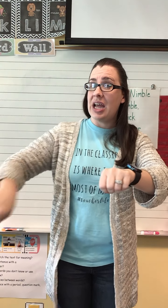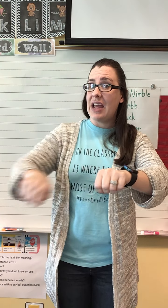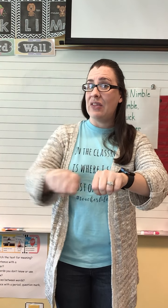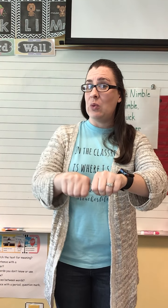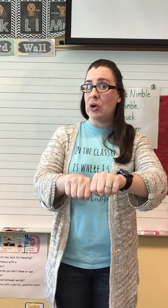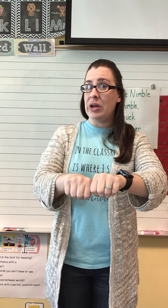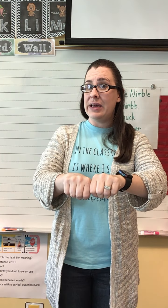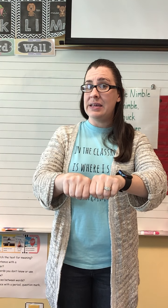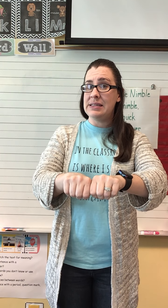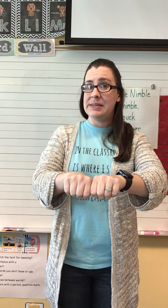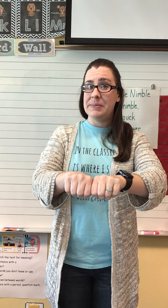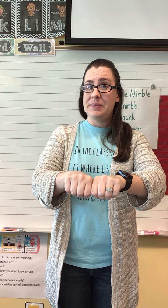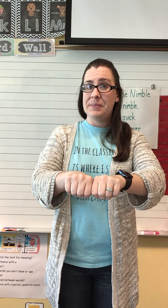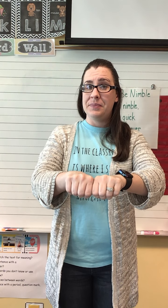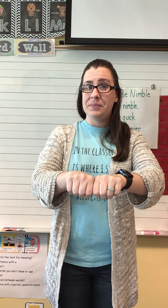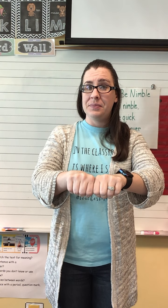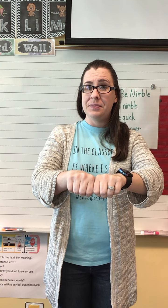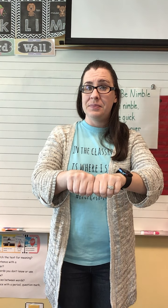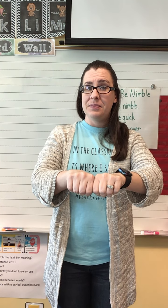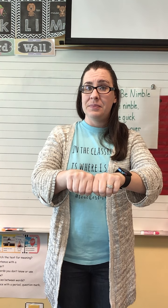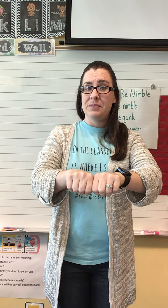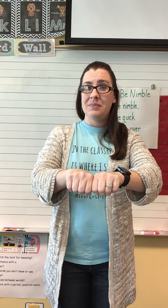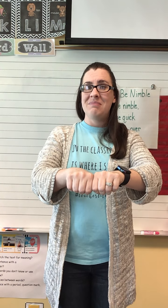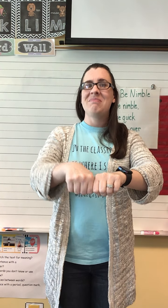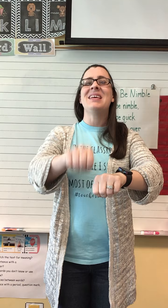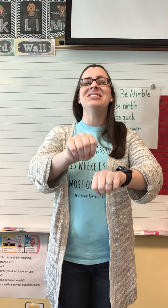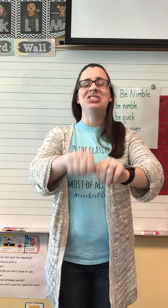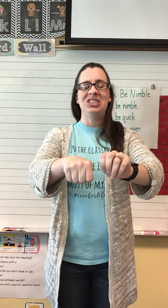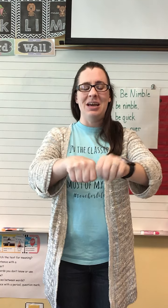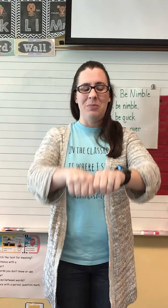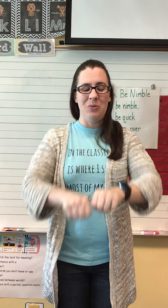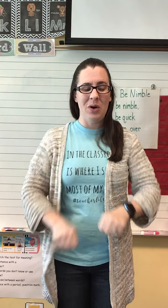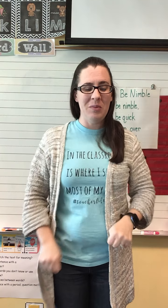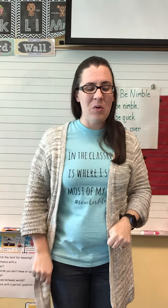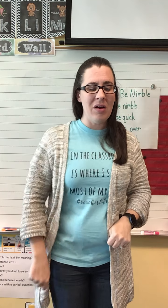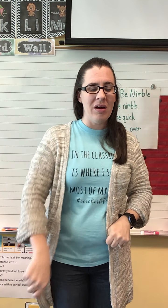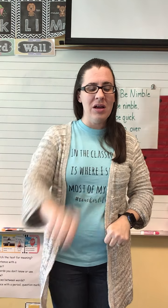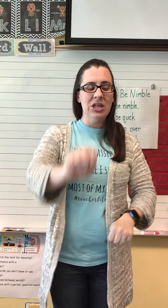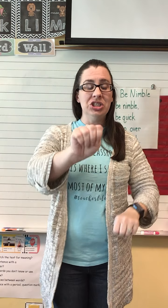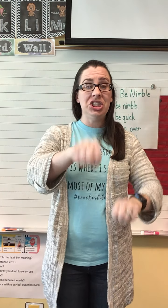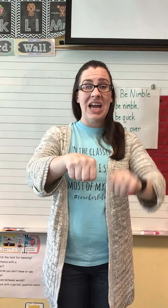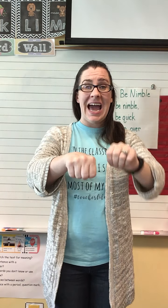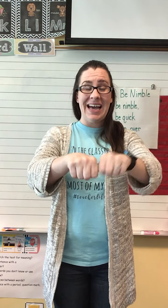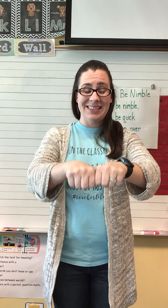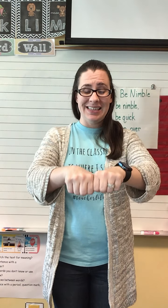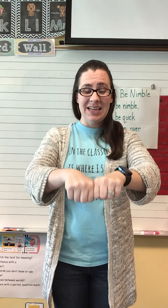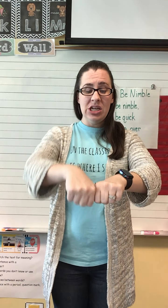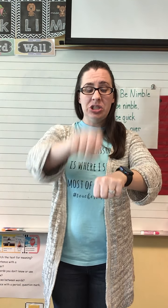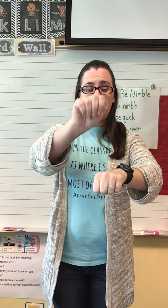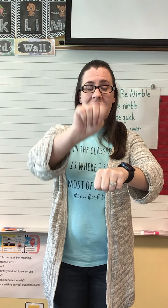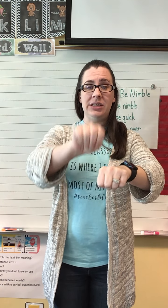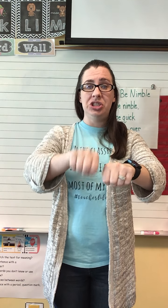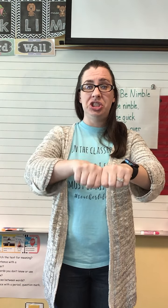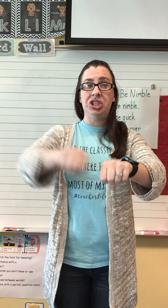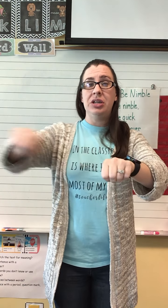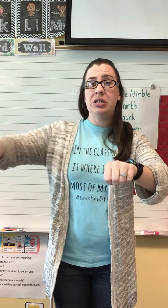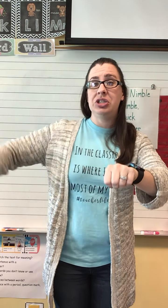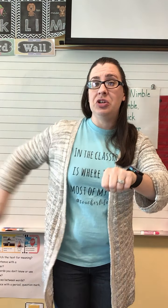and the word is ship. One more. Chat. Change ch to